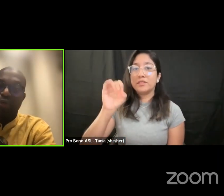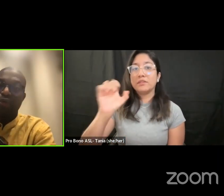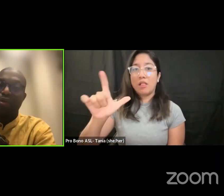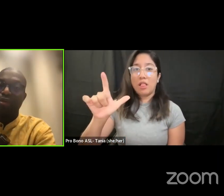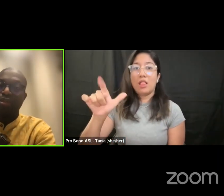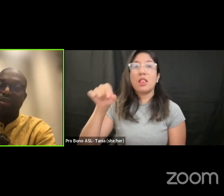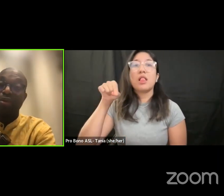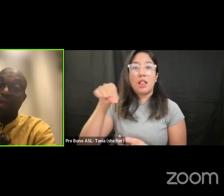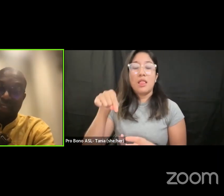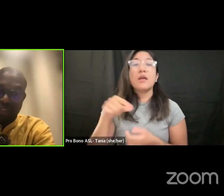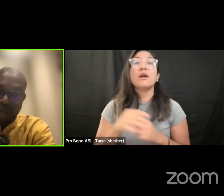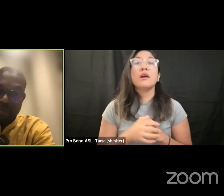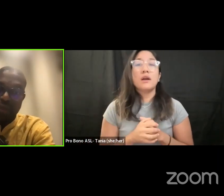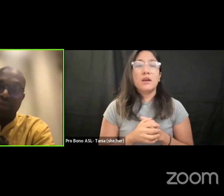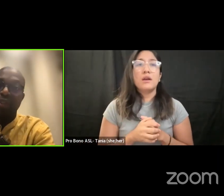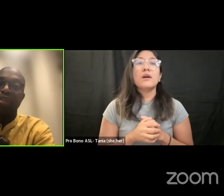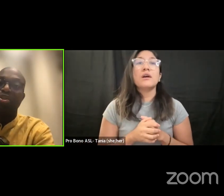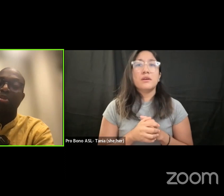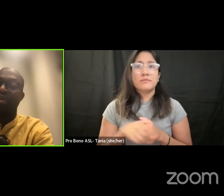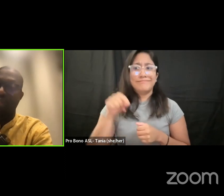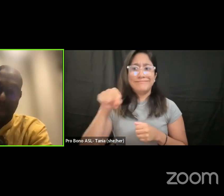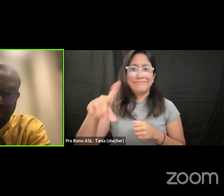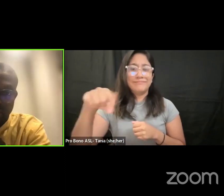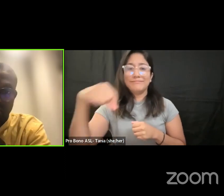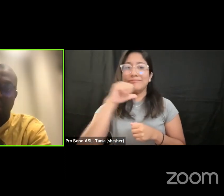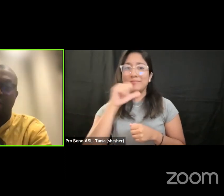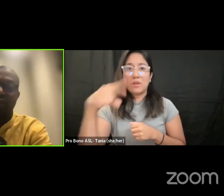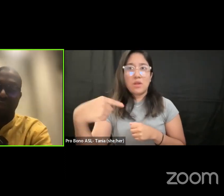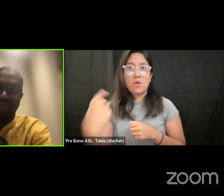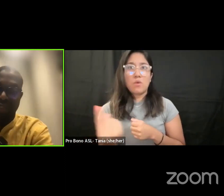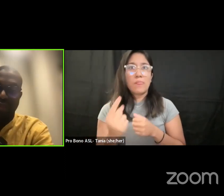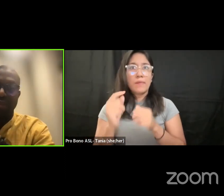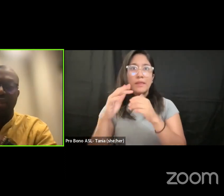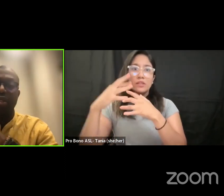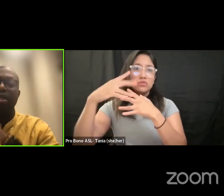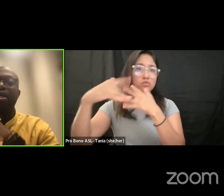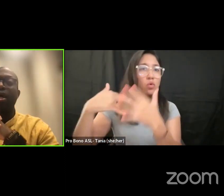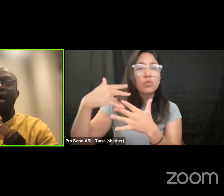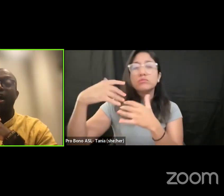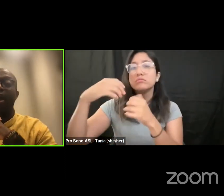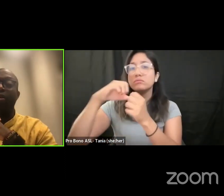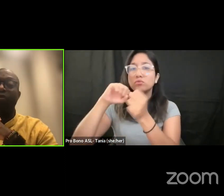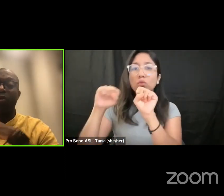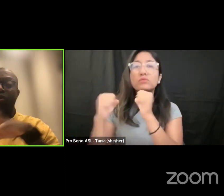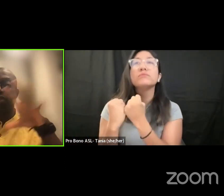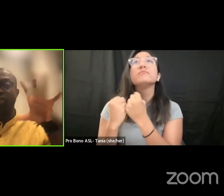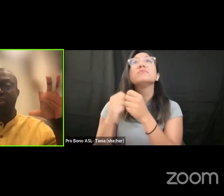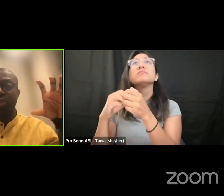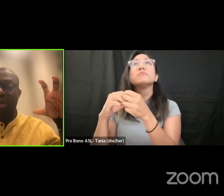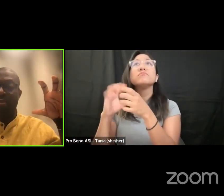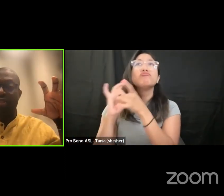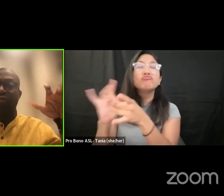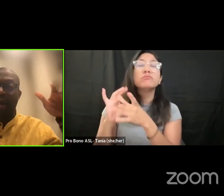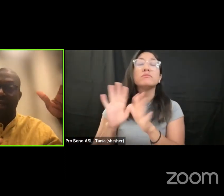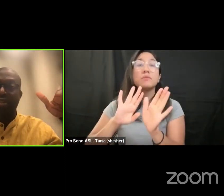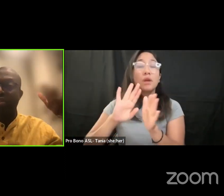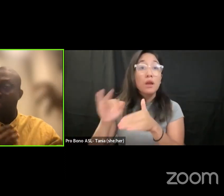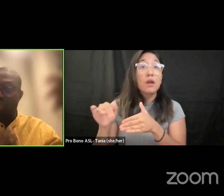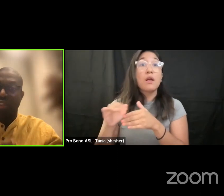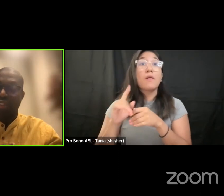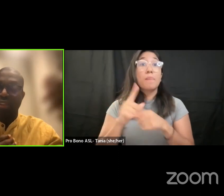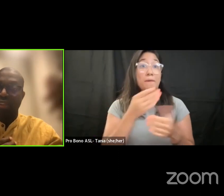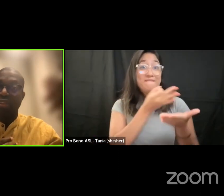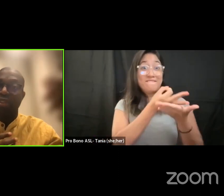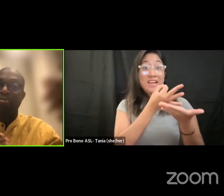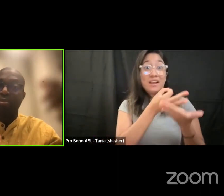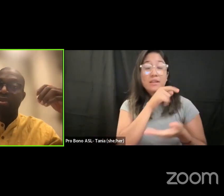social capital there is knowledge as capital relationship as capital and all of those things uh and of course um finance